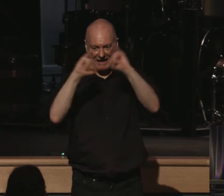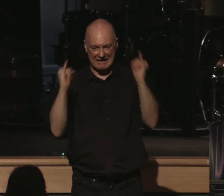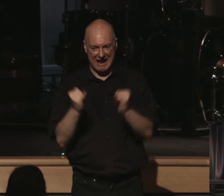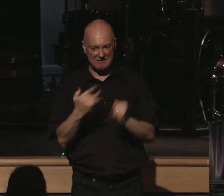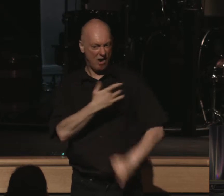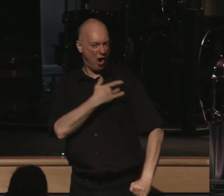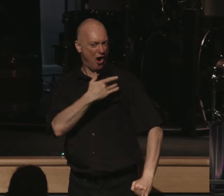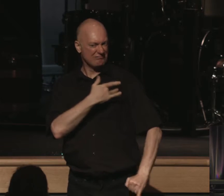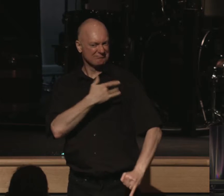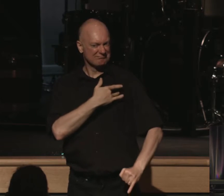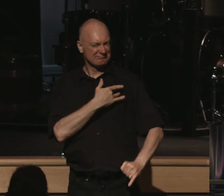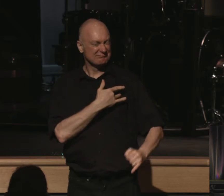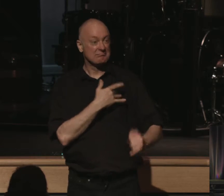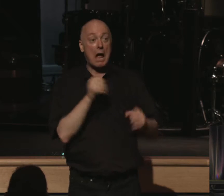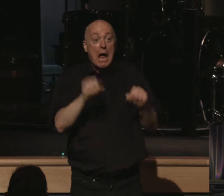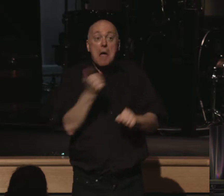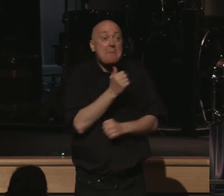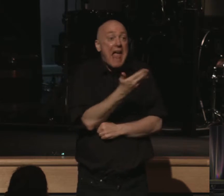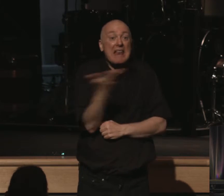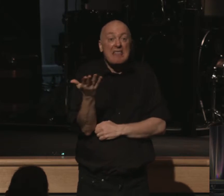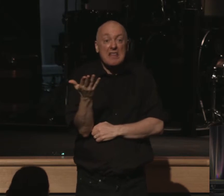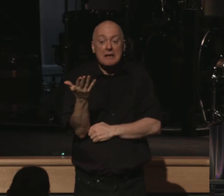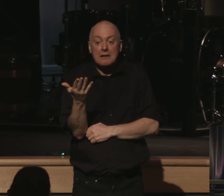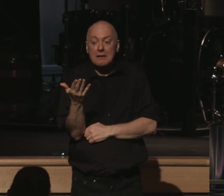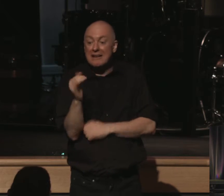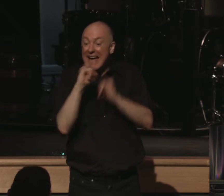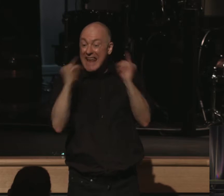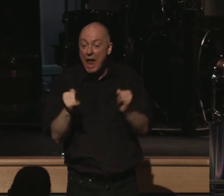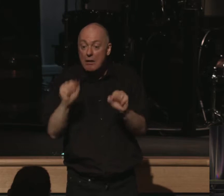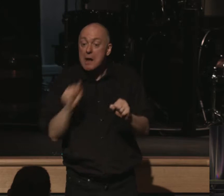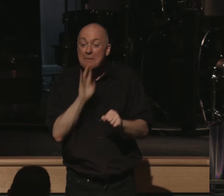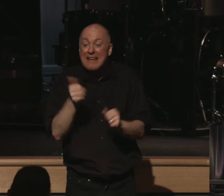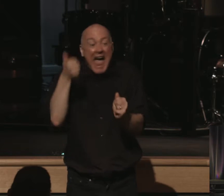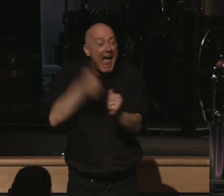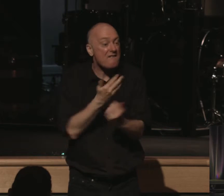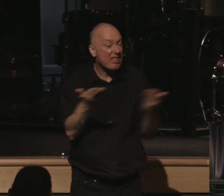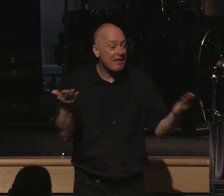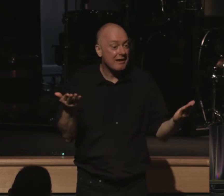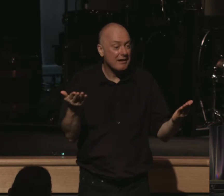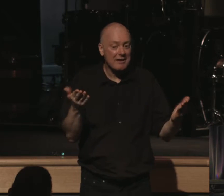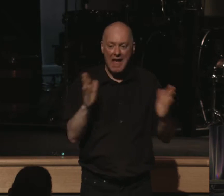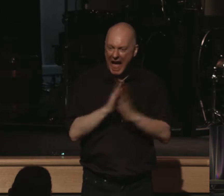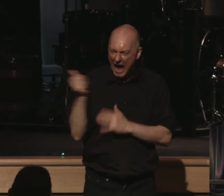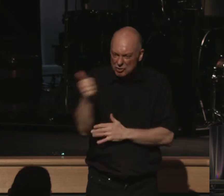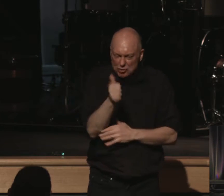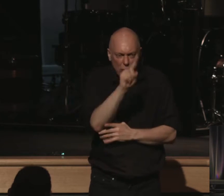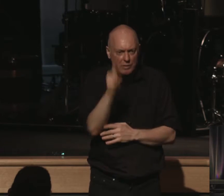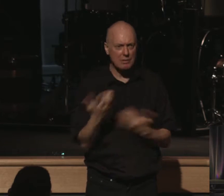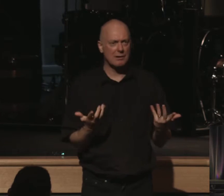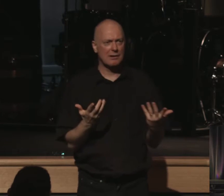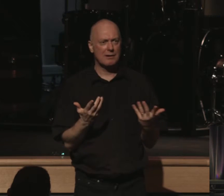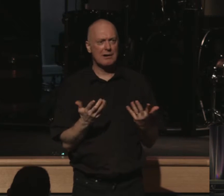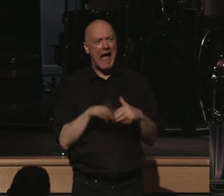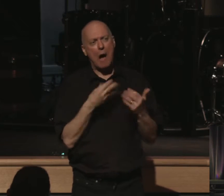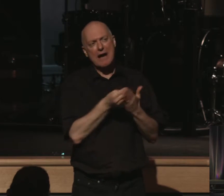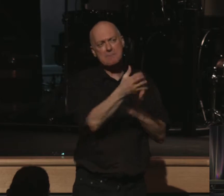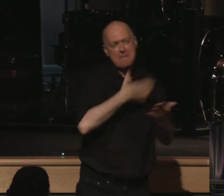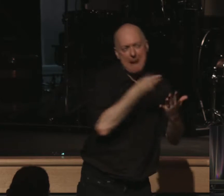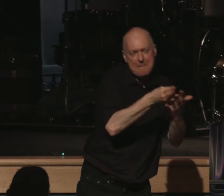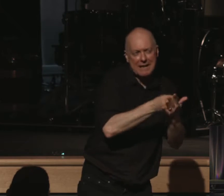can be anything and an idol can be everything. You ask yourself the question, how do I spend my money? How do I spend my